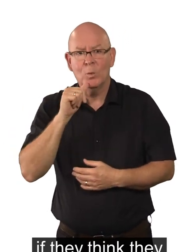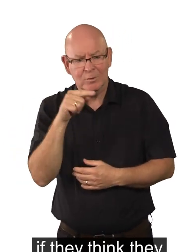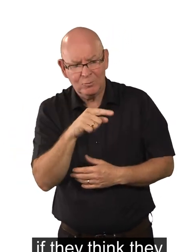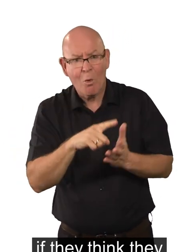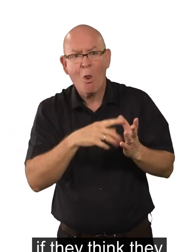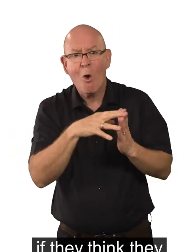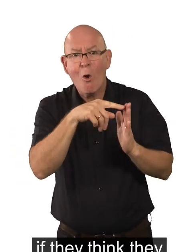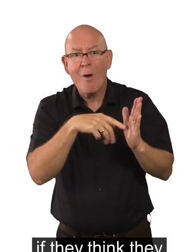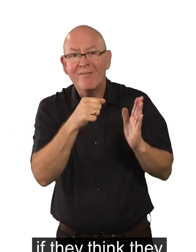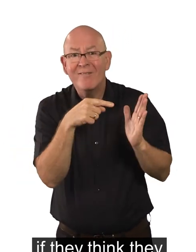treated unfairly.